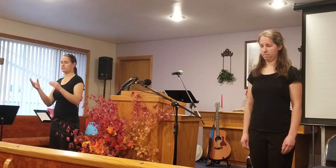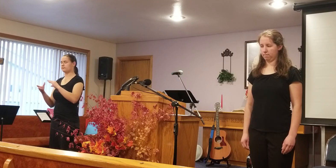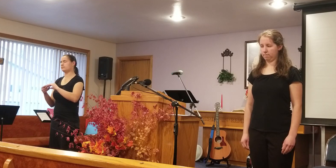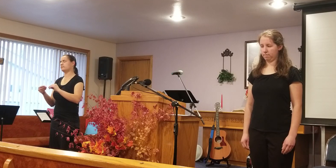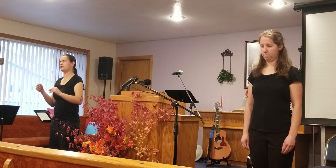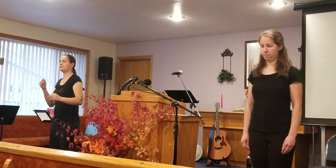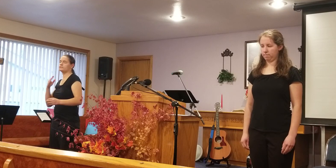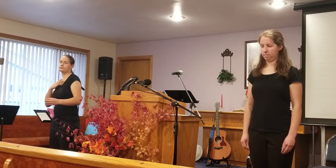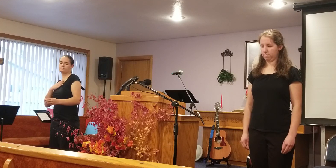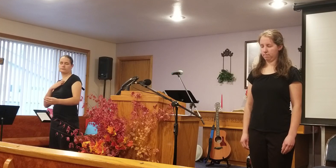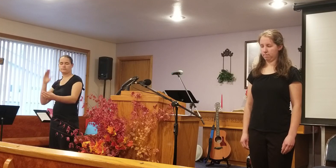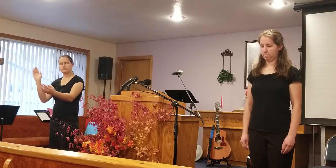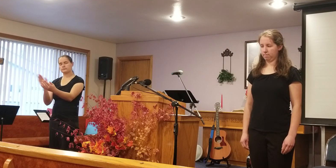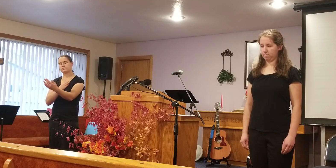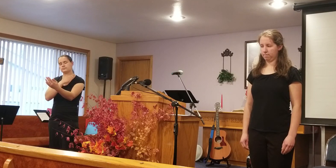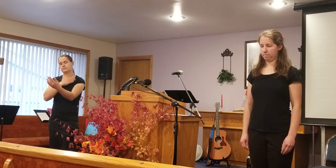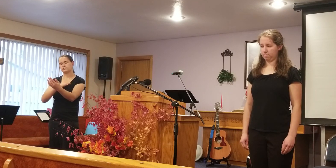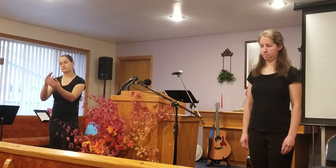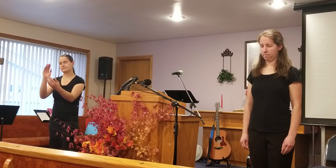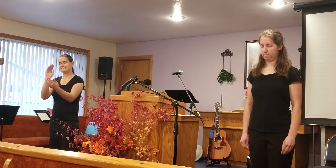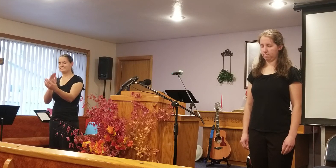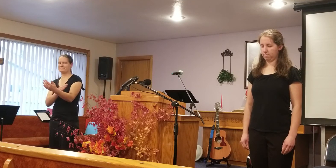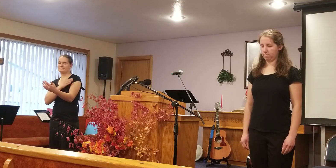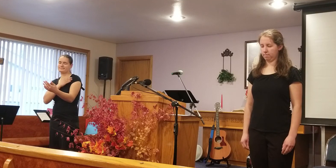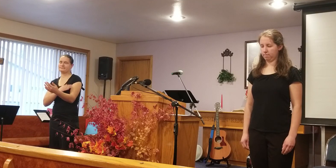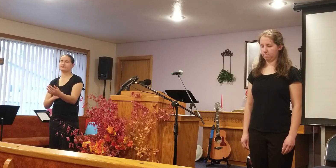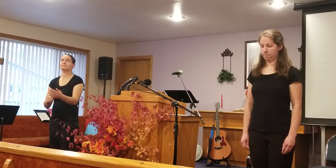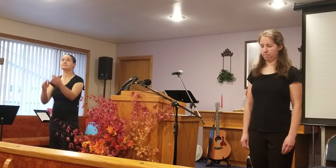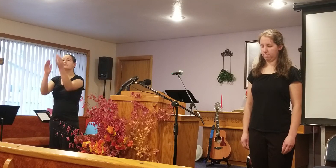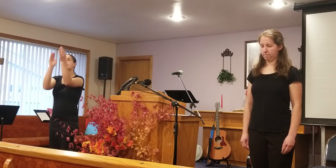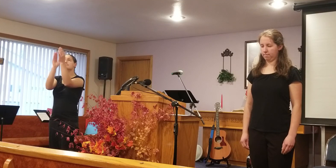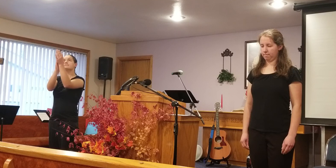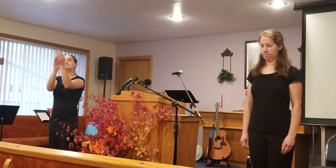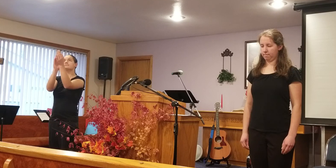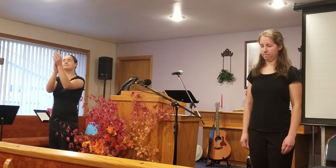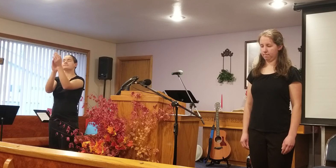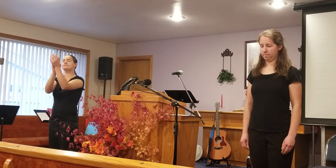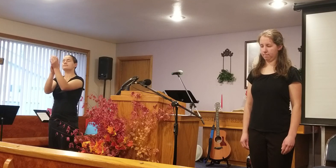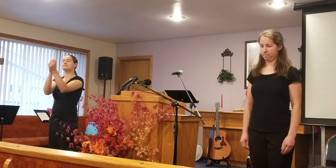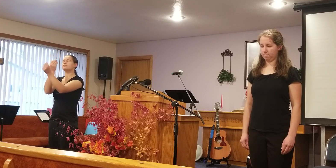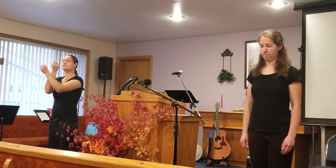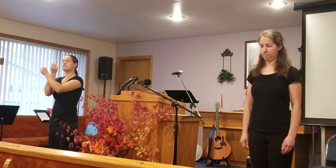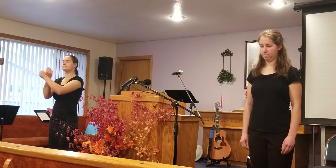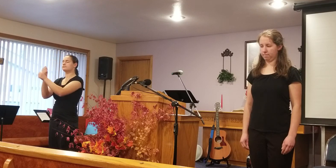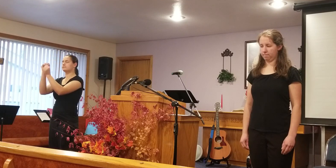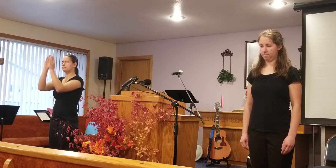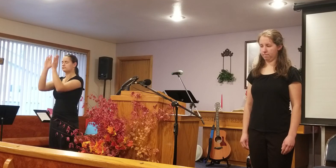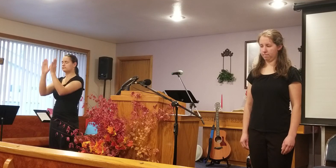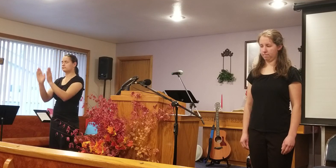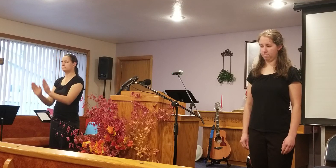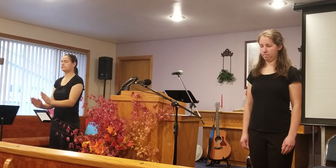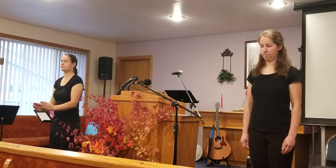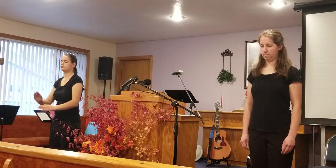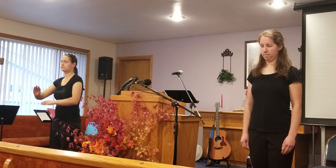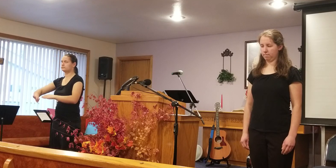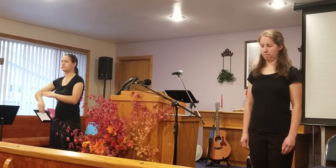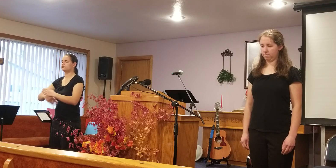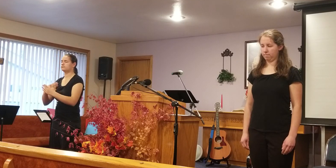this is my song, Praising my Savior all the day